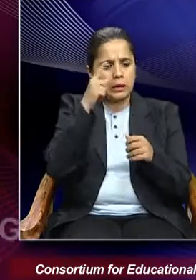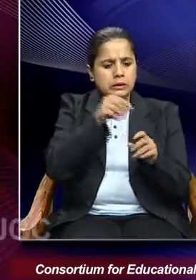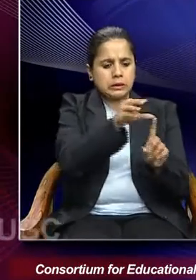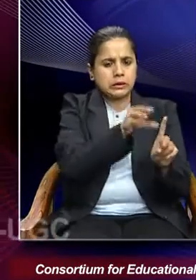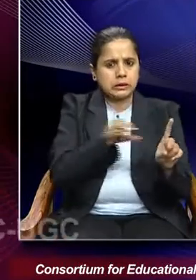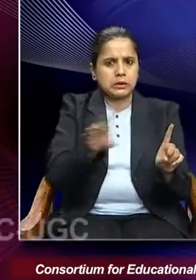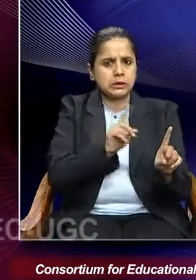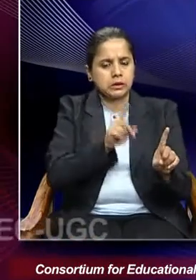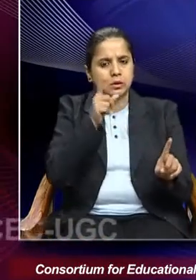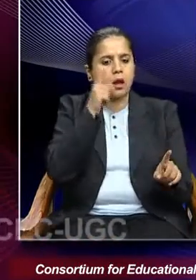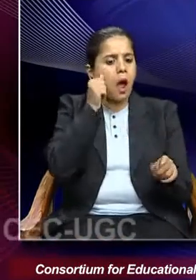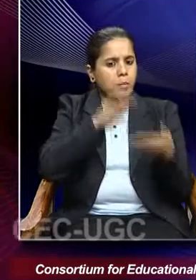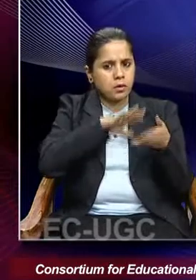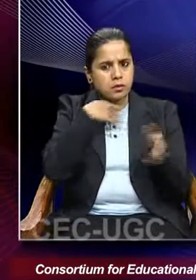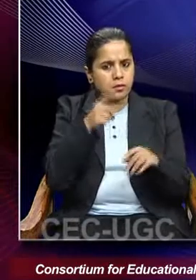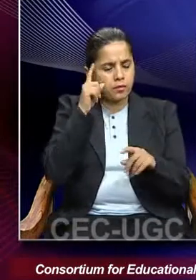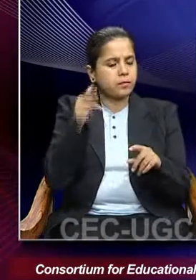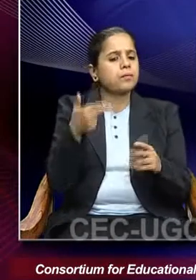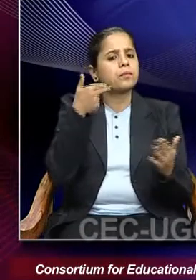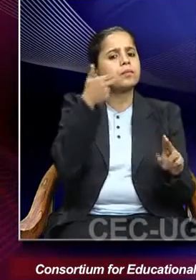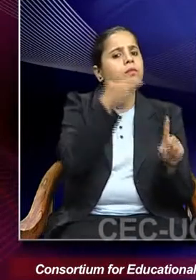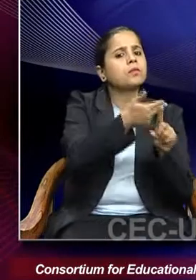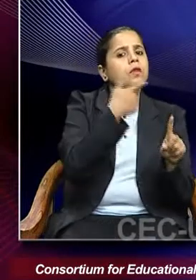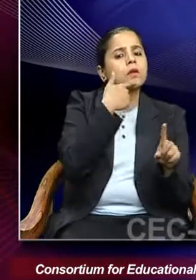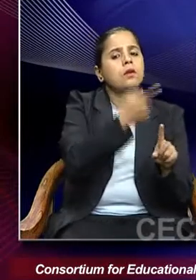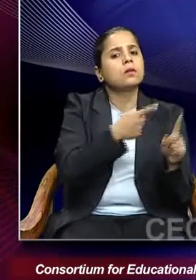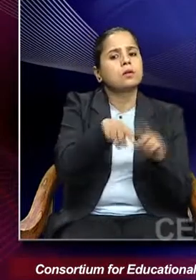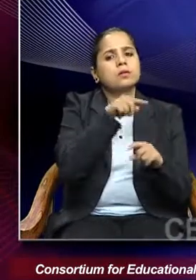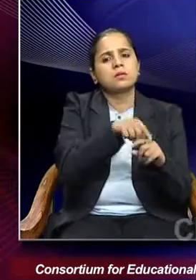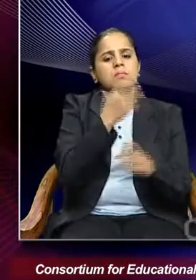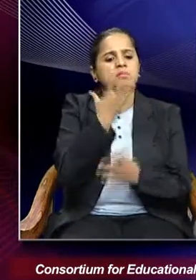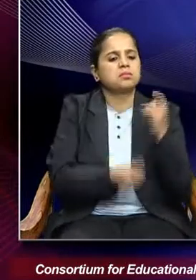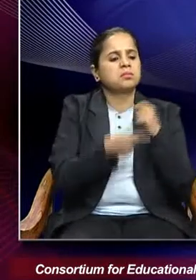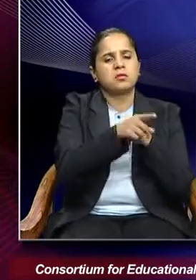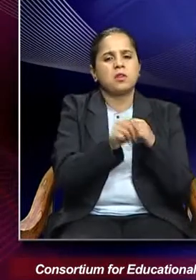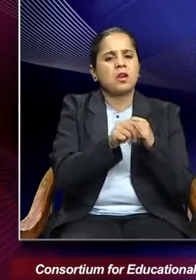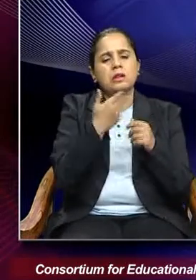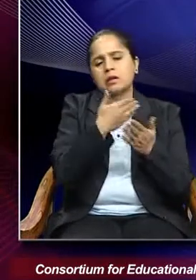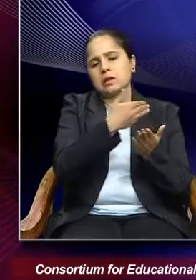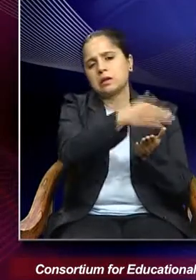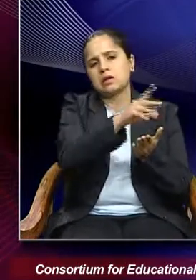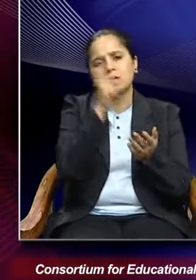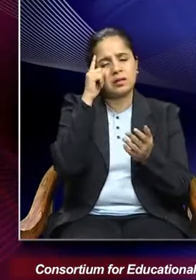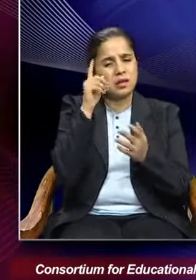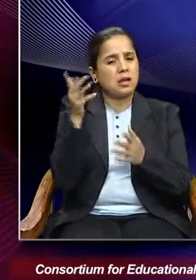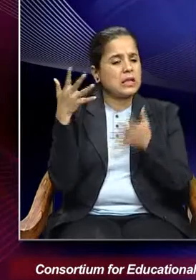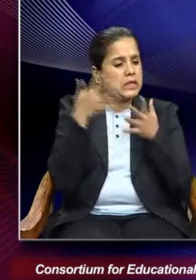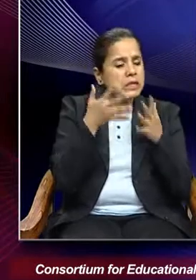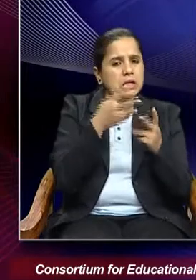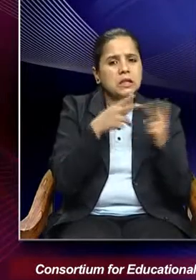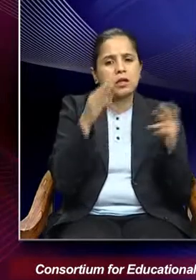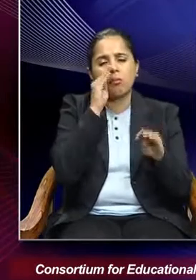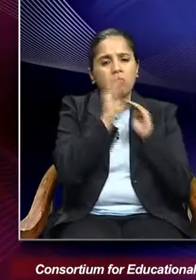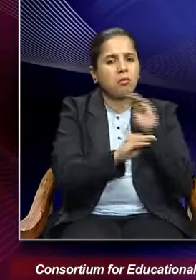they would subject widows to such deprivation, neglect and ill-treatment at